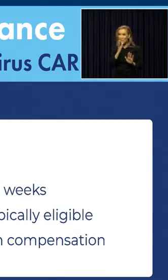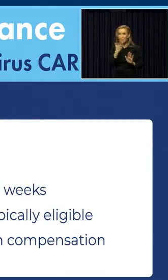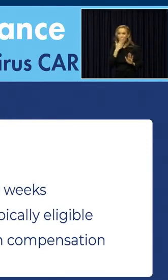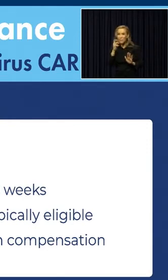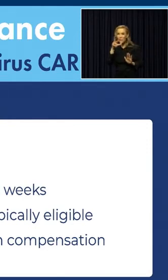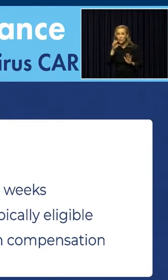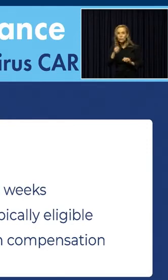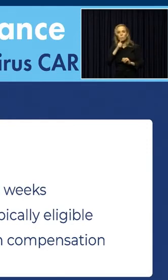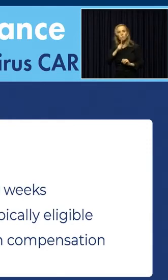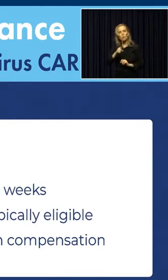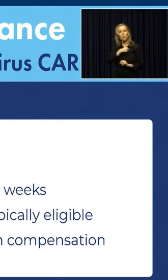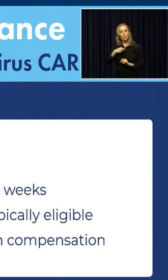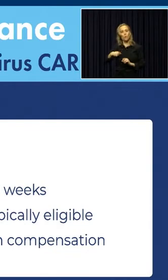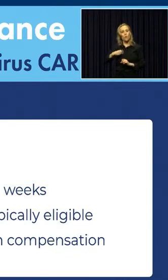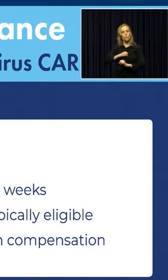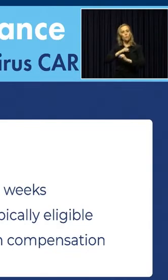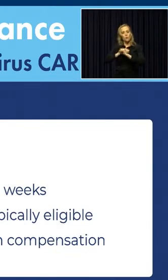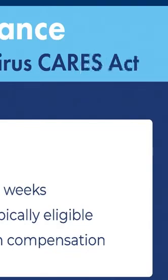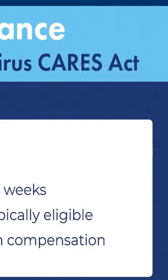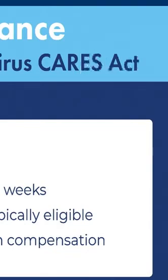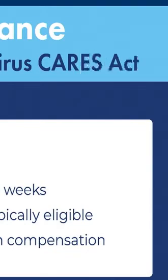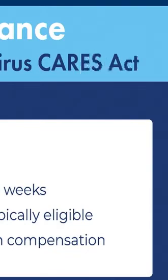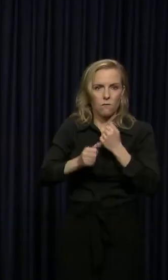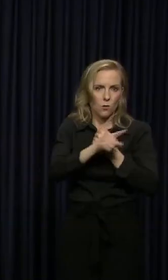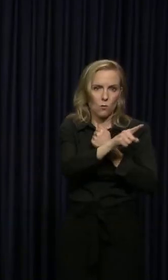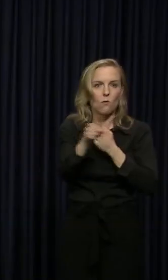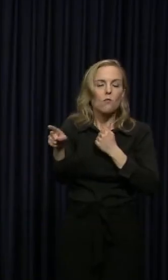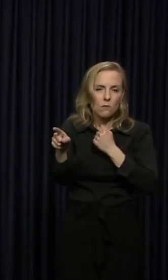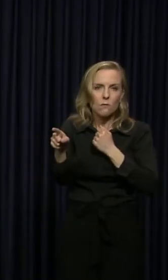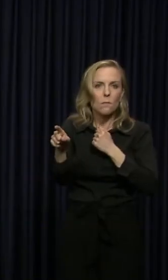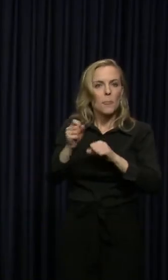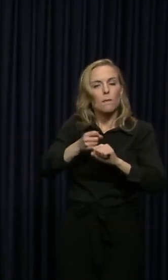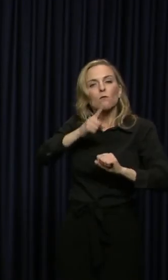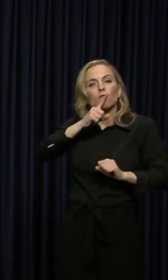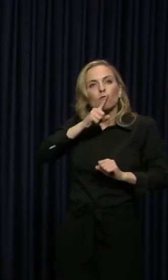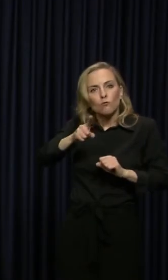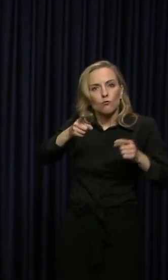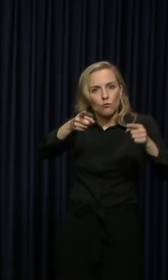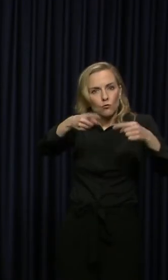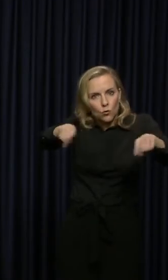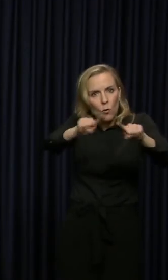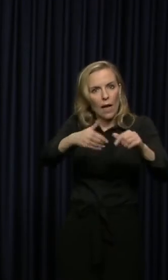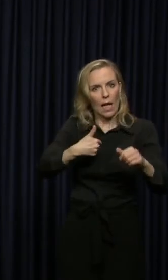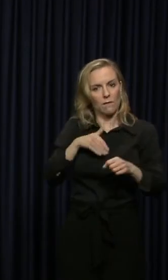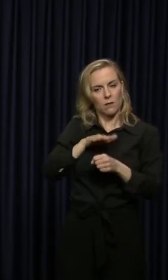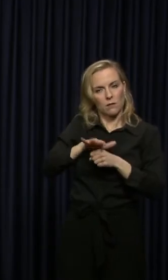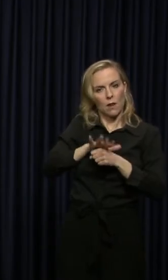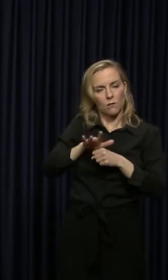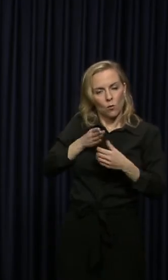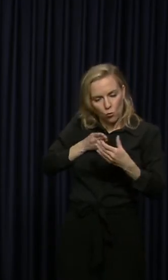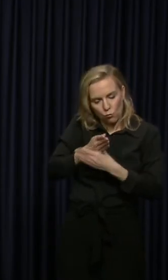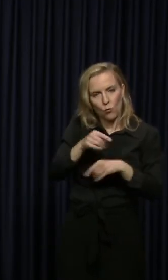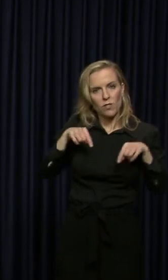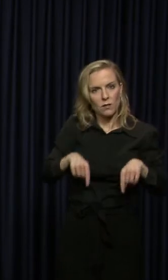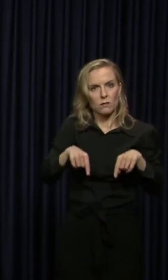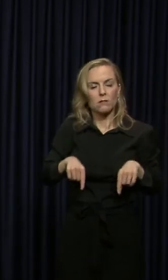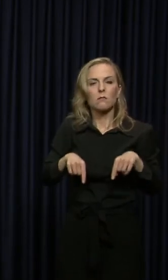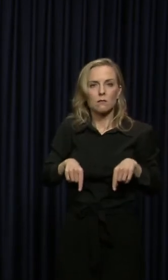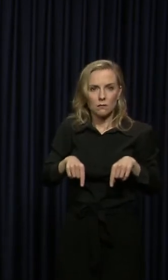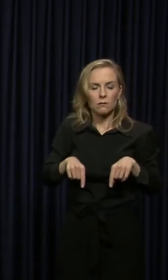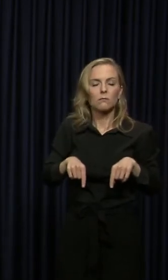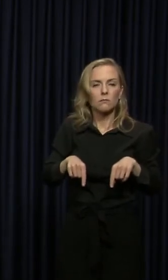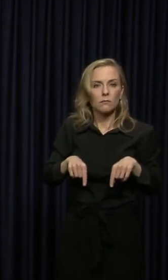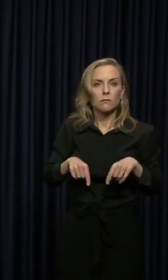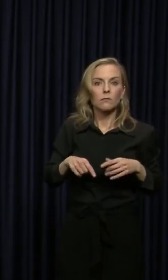that we are protecting each and every one of you out there to make sure that you have enough to get through this. Um,